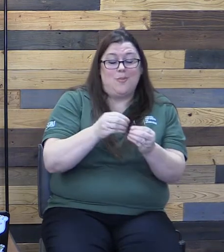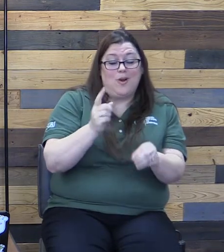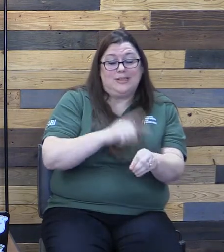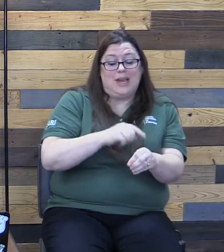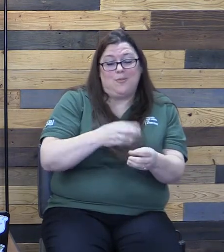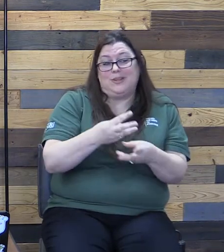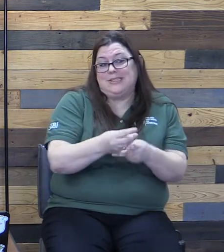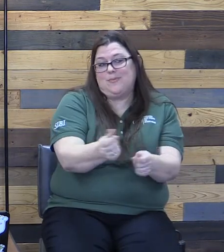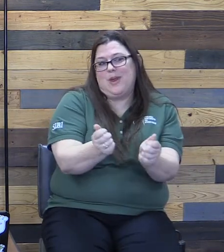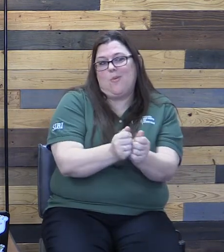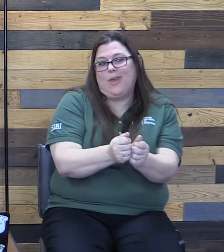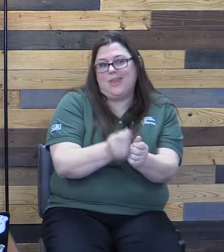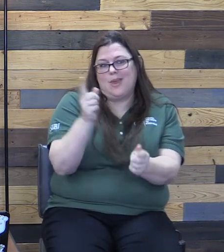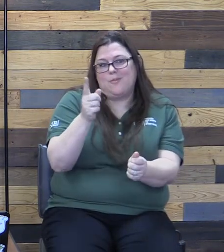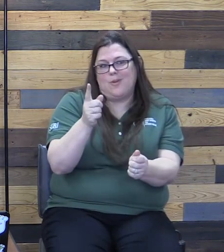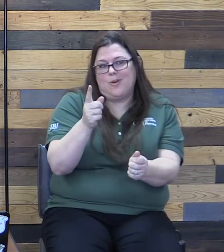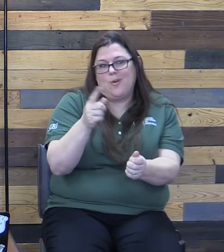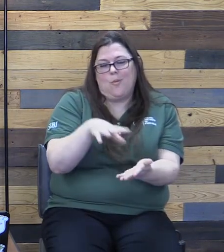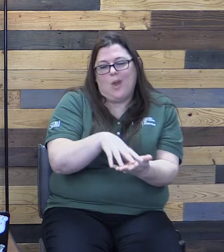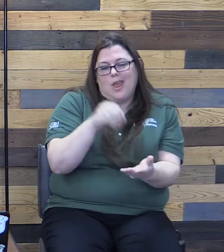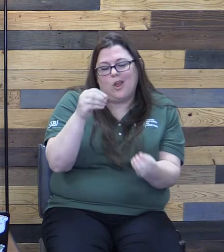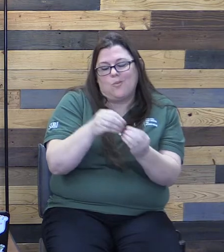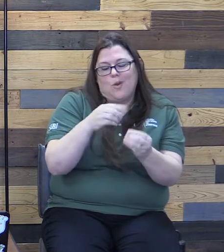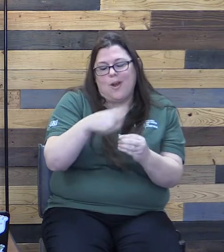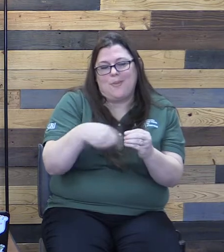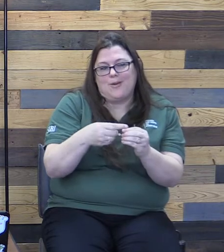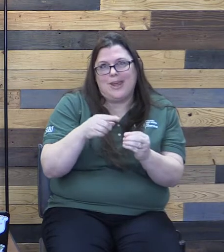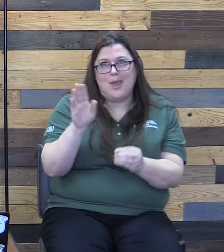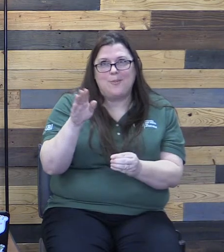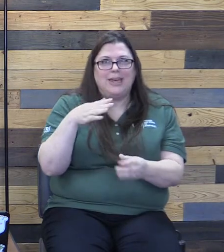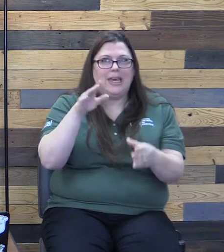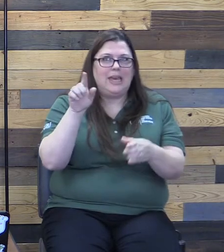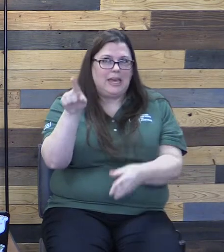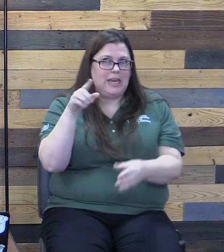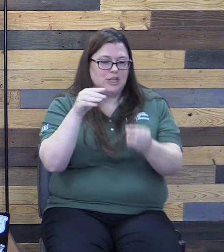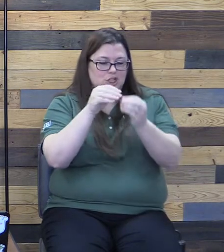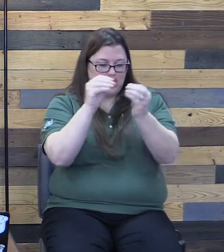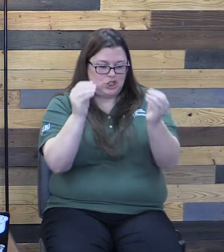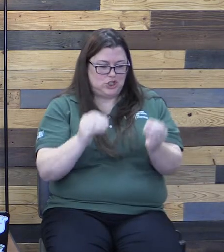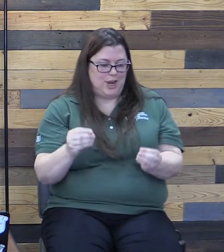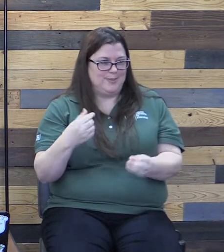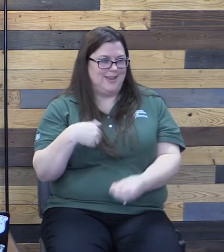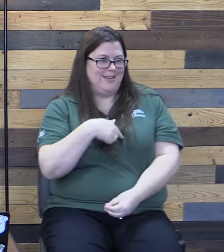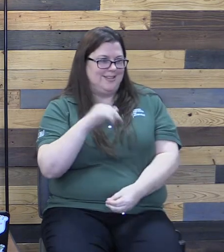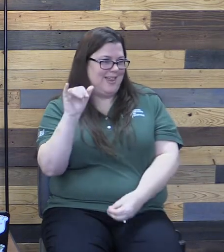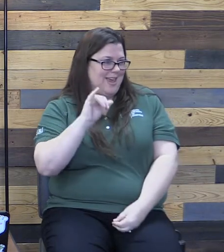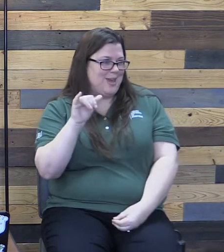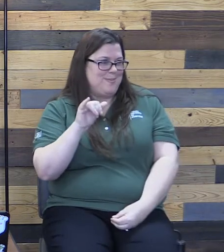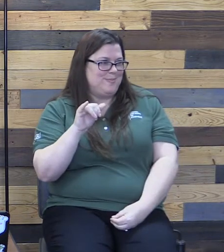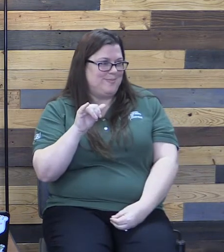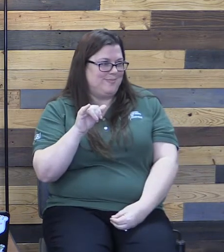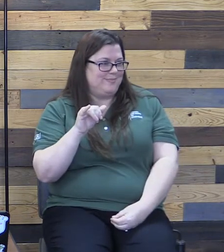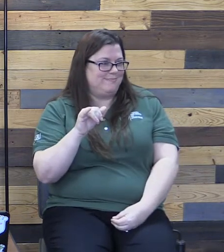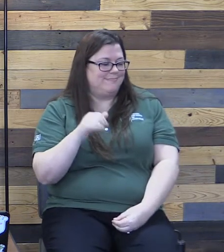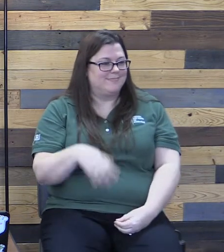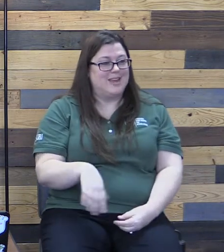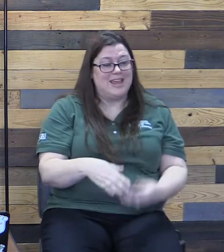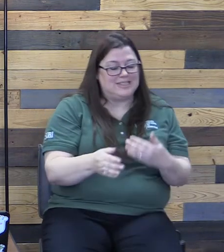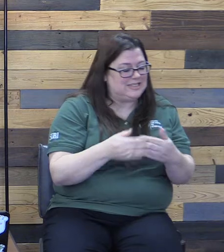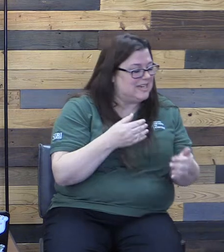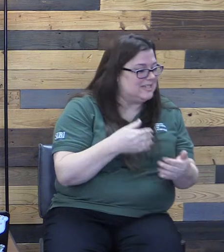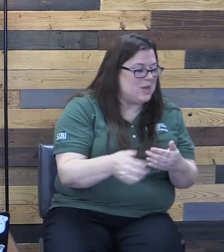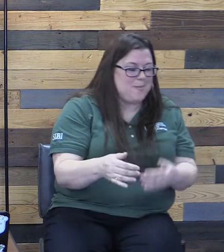the more he shapes us to be like him. 11 says, in this new life, it doesn't matter if you're a Jew, a Gentile,